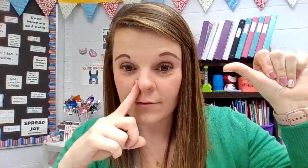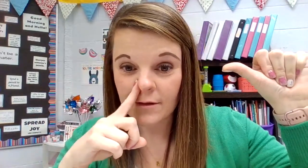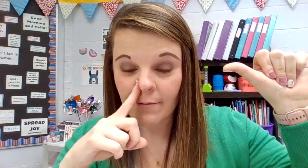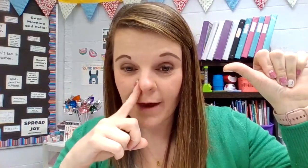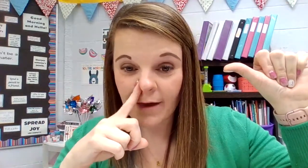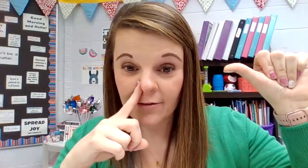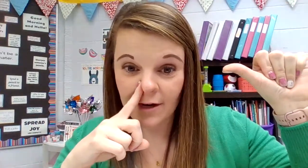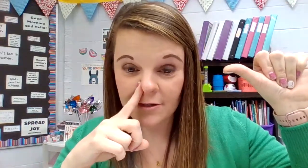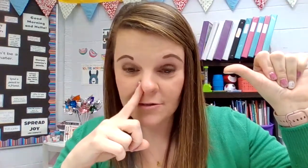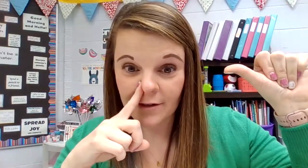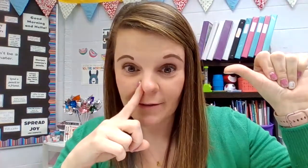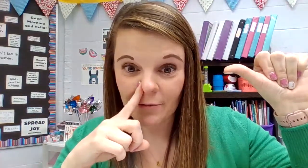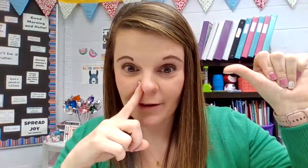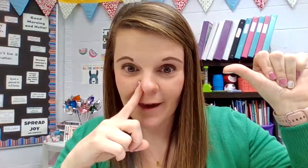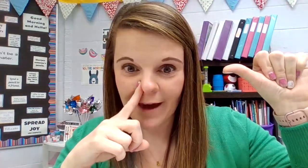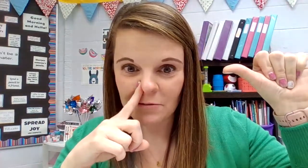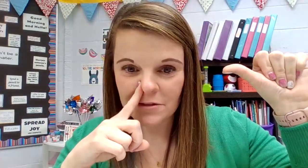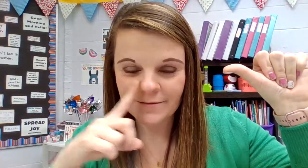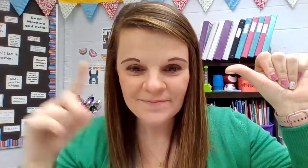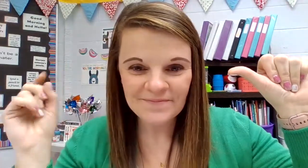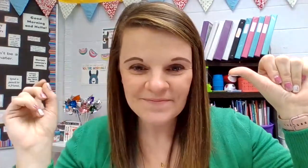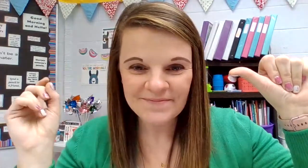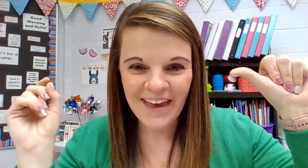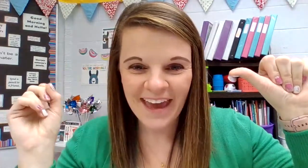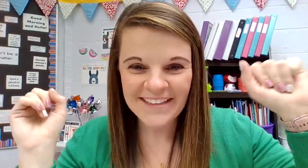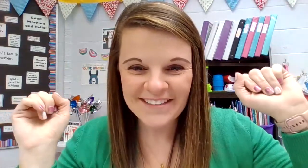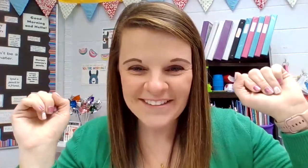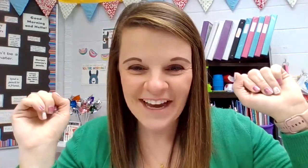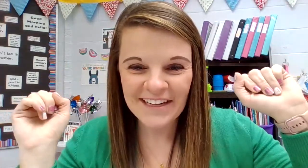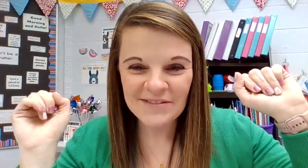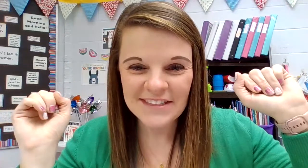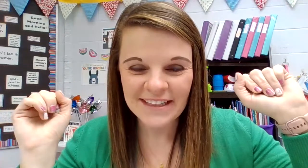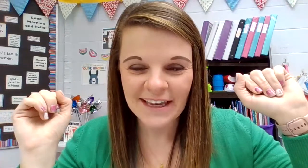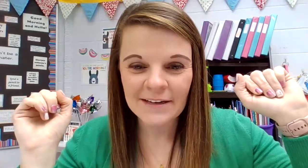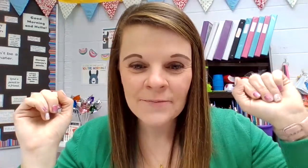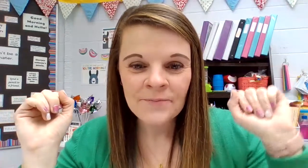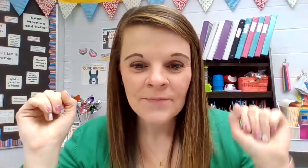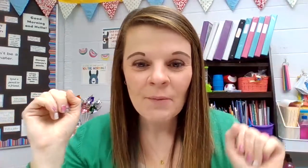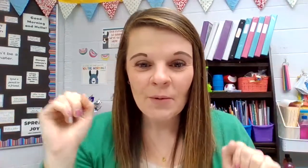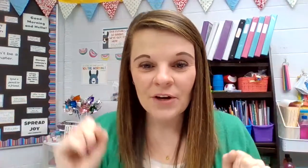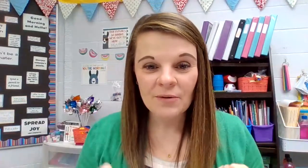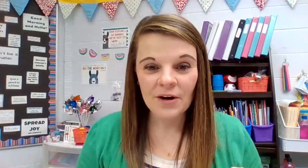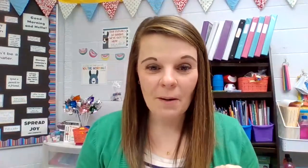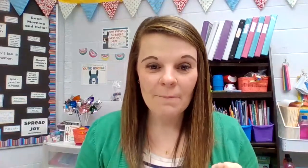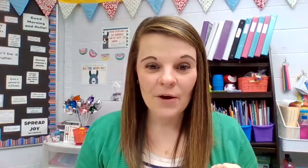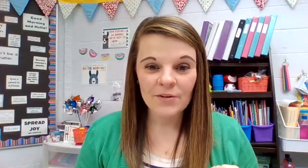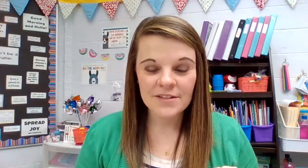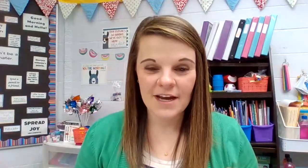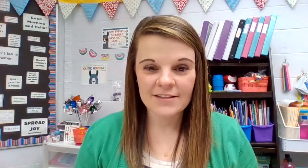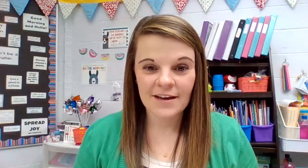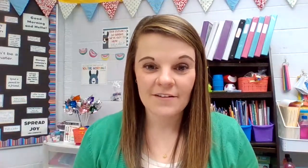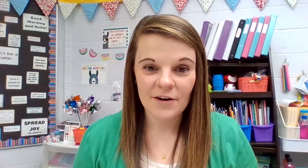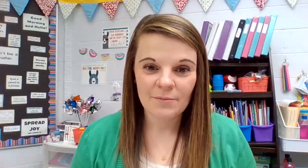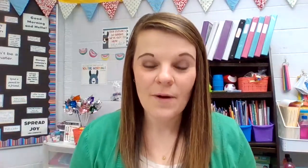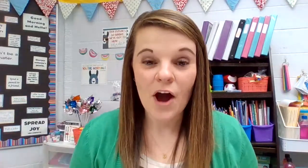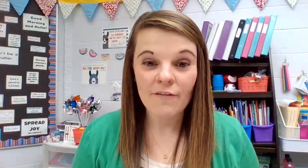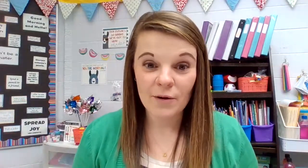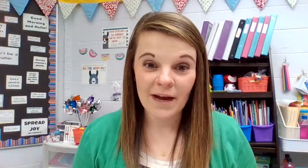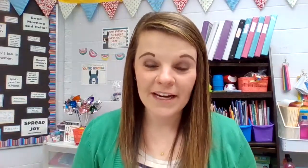my other nostril and breathe out. Okay, so it's kind of silly, but we're going to work both sides of our of our body